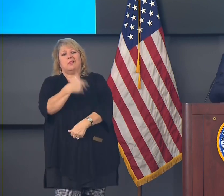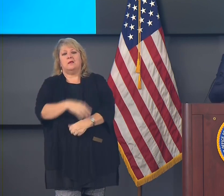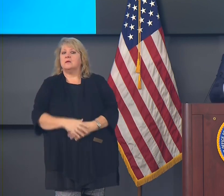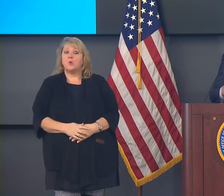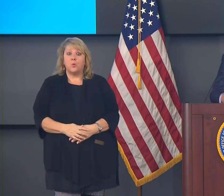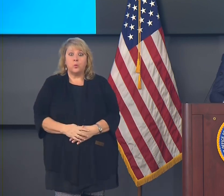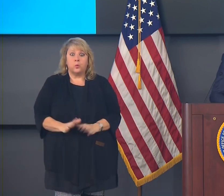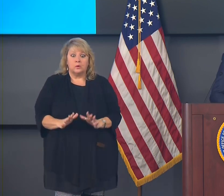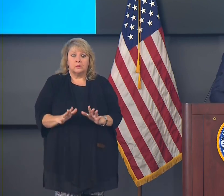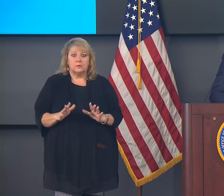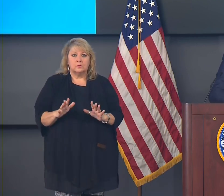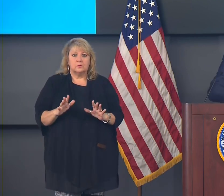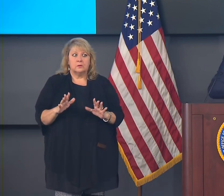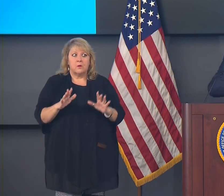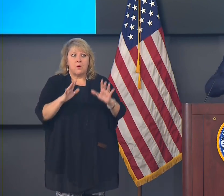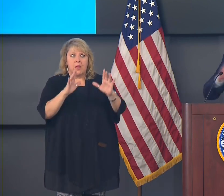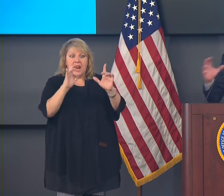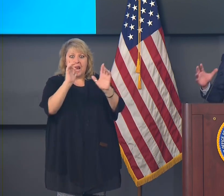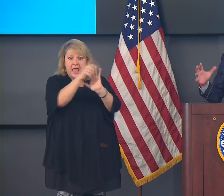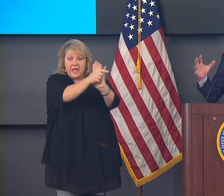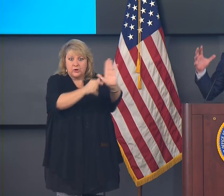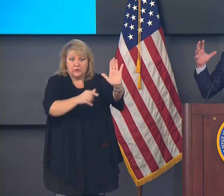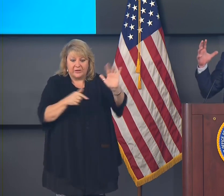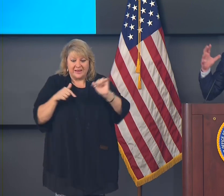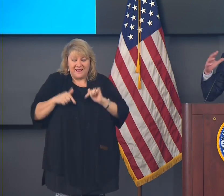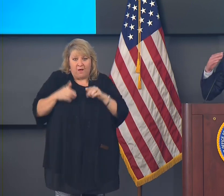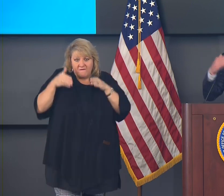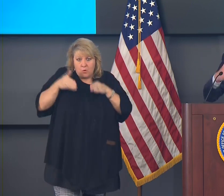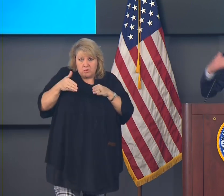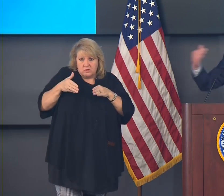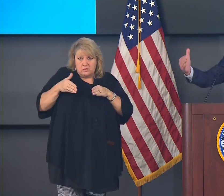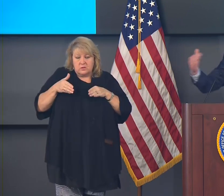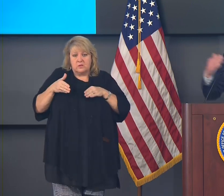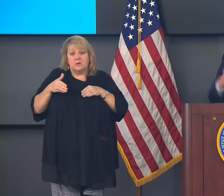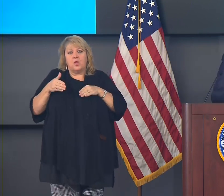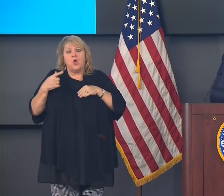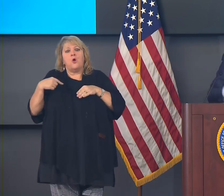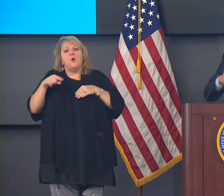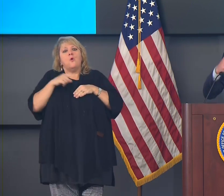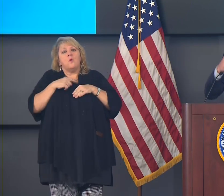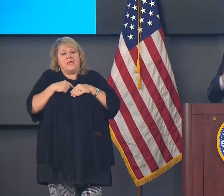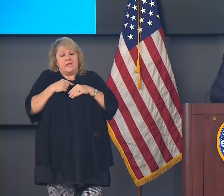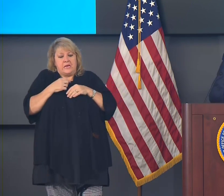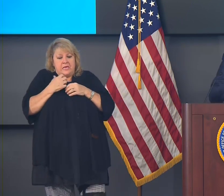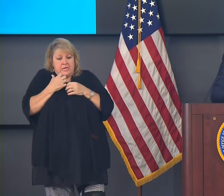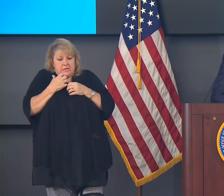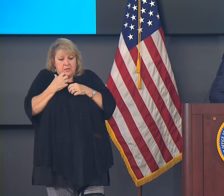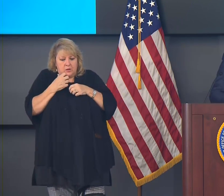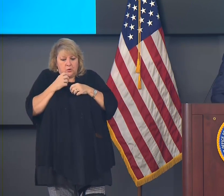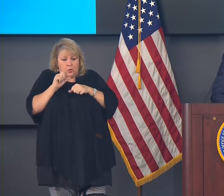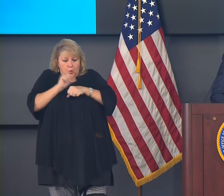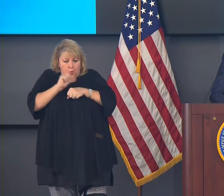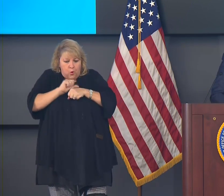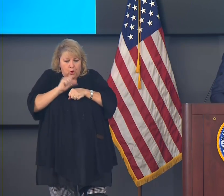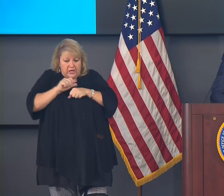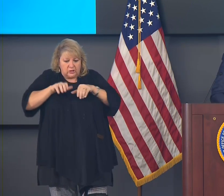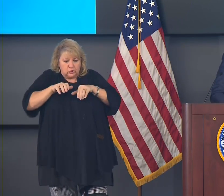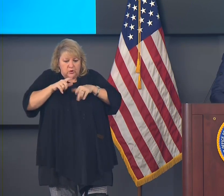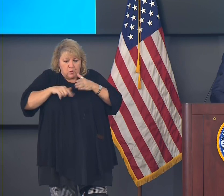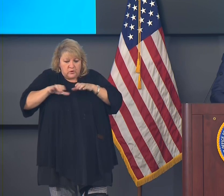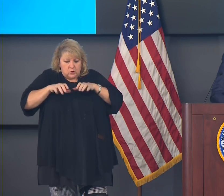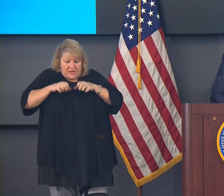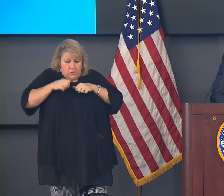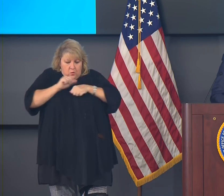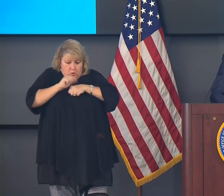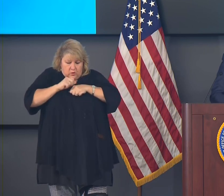Fauci, Secretary Azar, Brett Gerrard, all of these people talking about bridging to the vaccine and actually doubling down on the mitigation